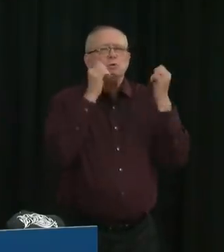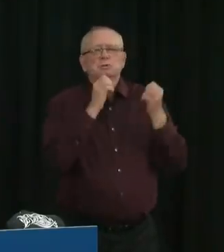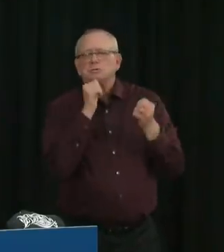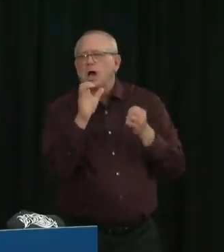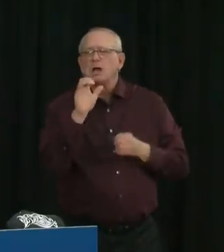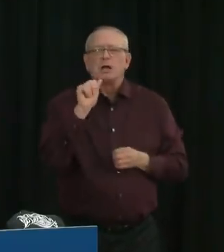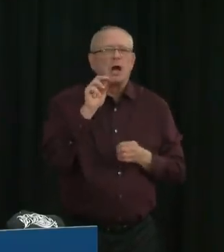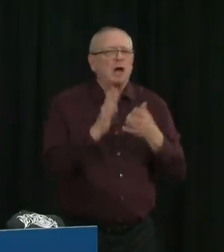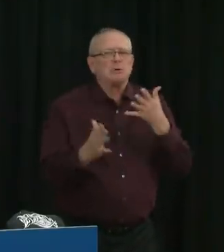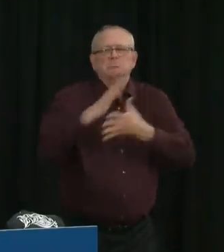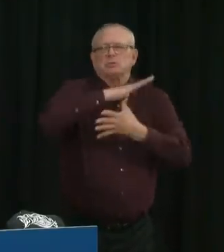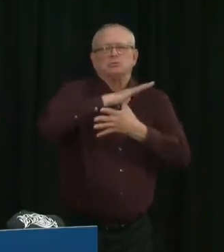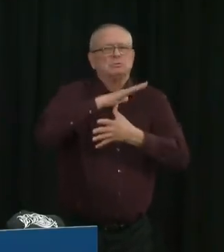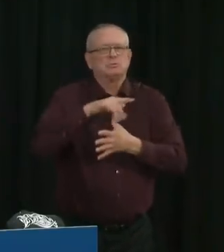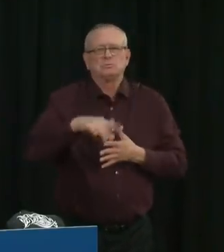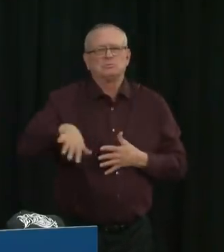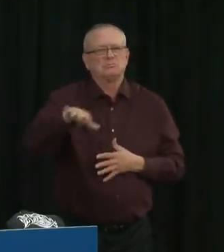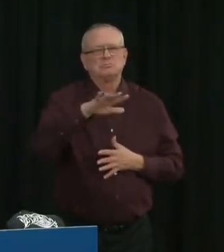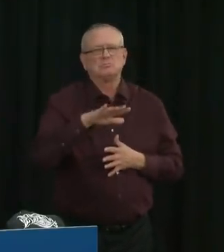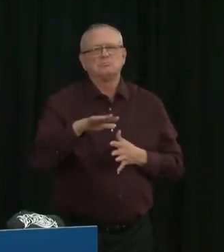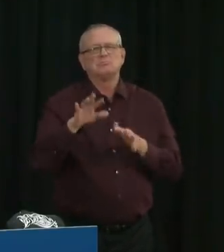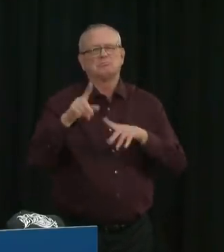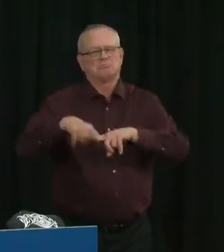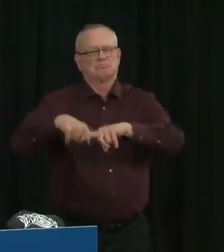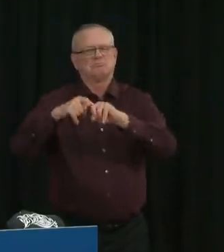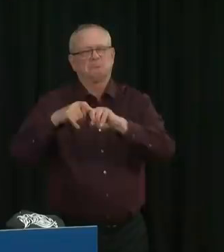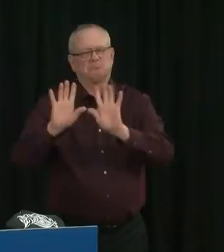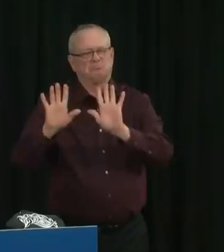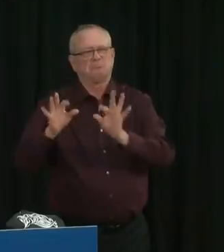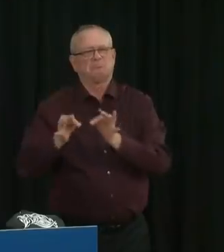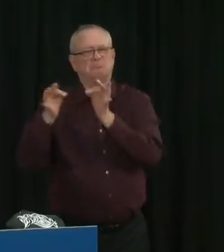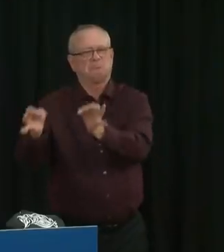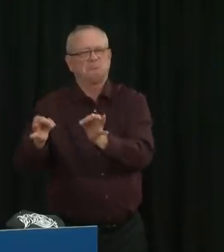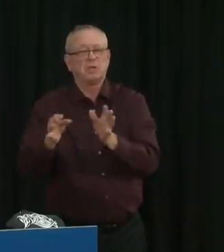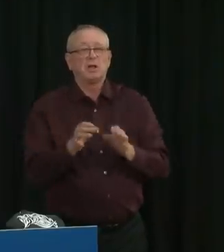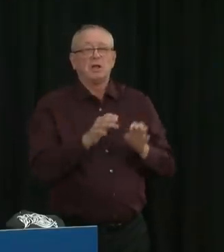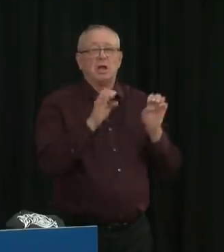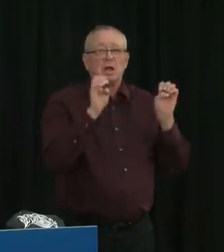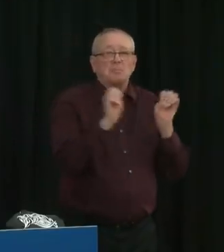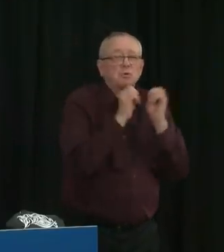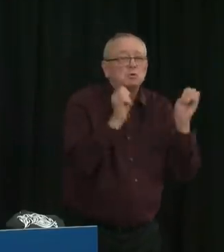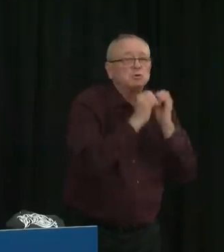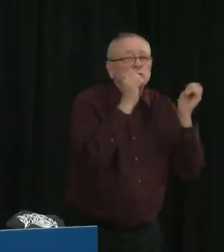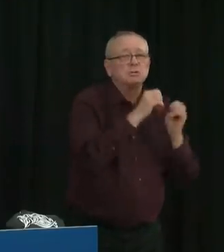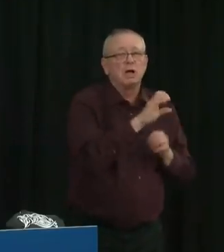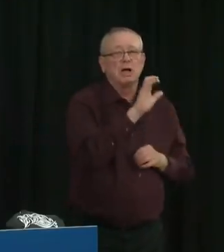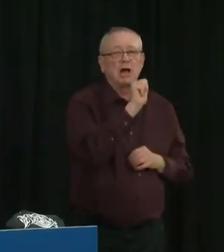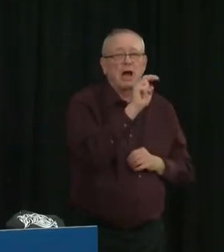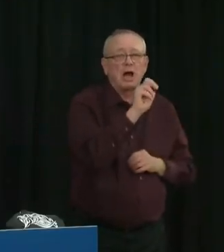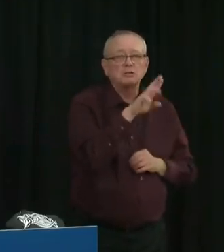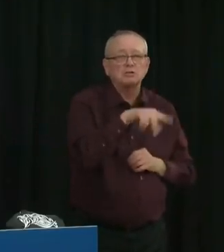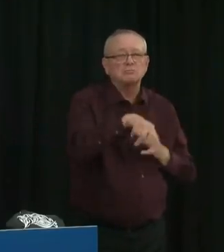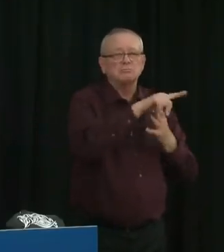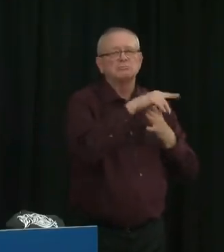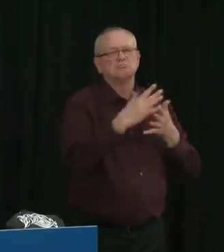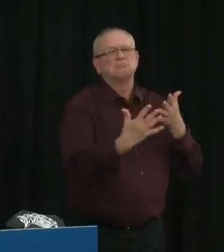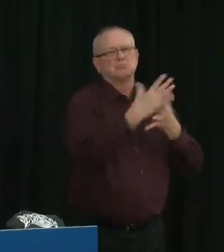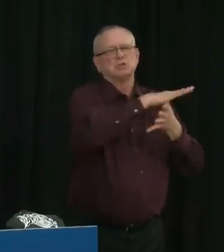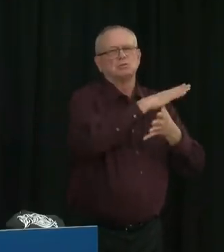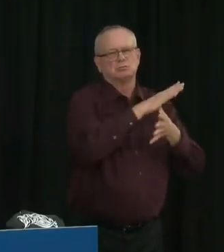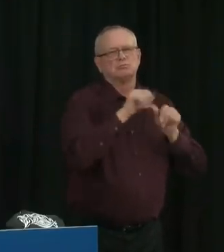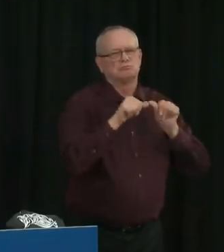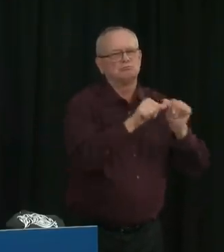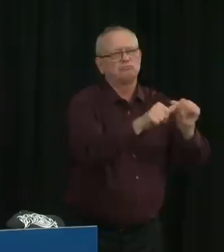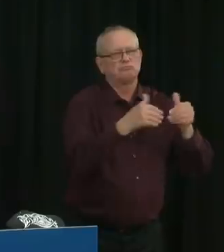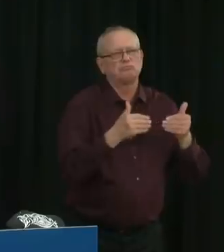Urgent, emergent, and cancer surgeries will continue. Edmonton Zone remains committed to meeting surgical targets for the